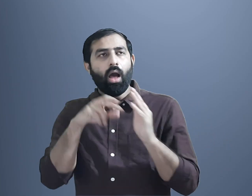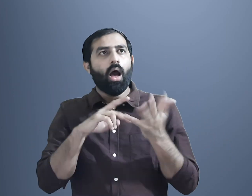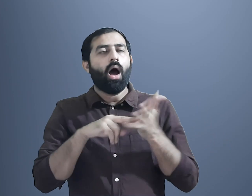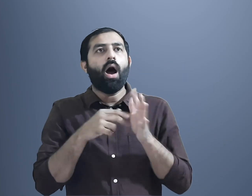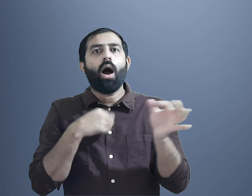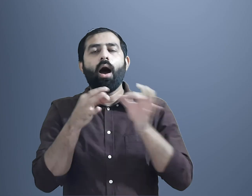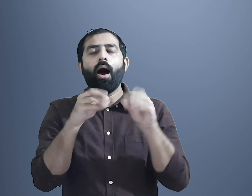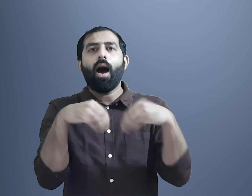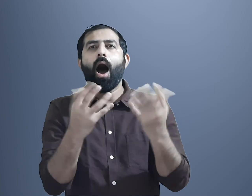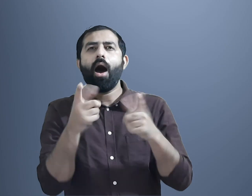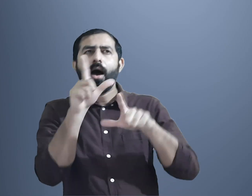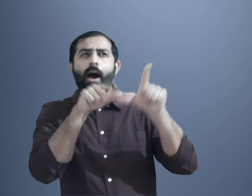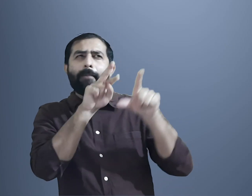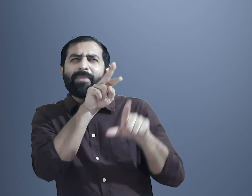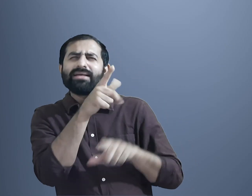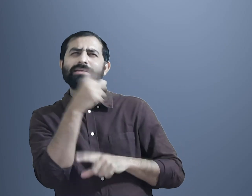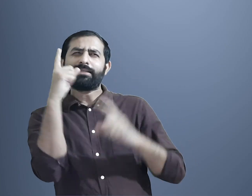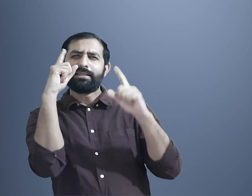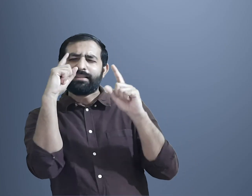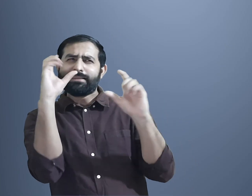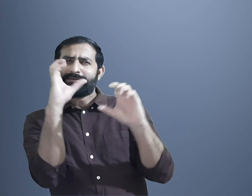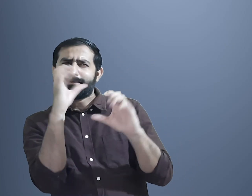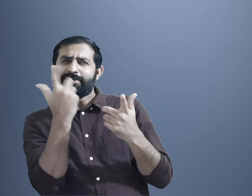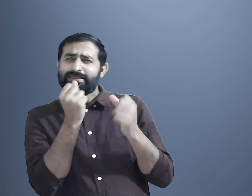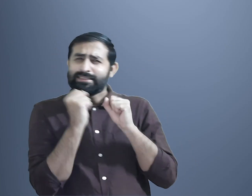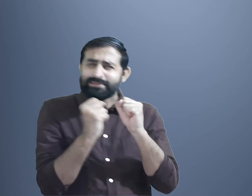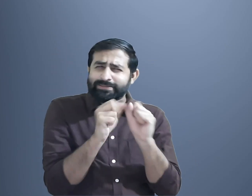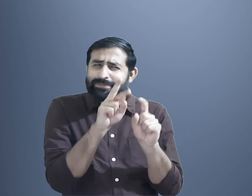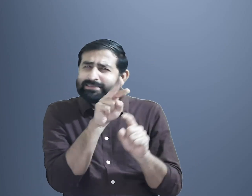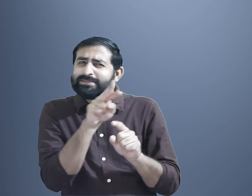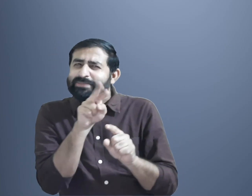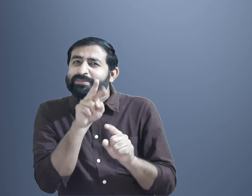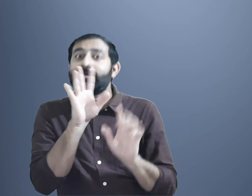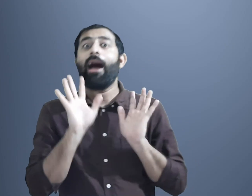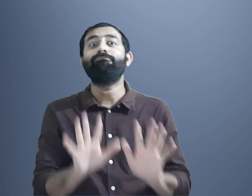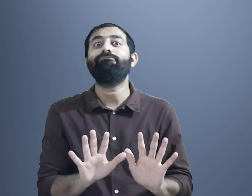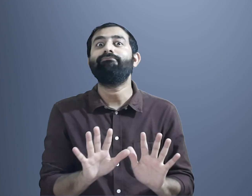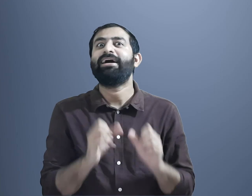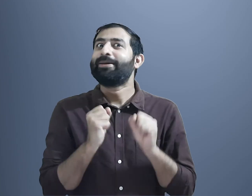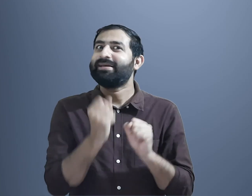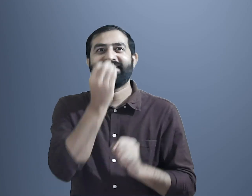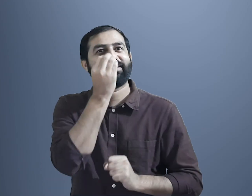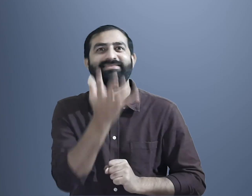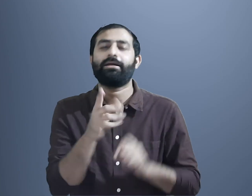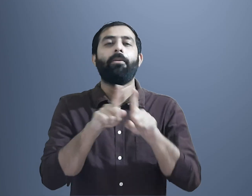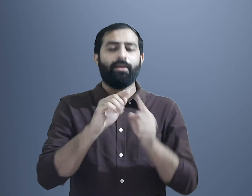symbols to their meanings, thereby forming an infinite number of possible innovative utterances from a finite number of